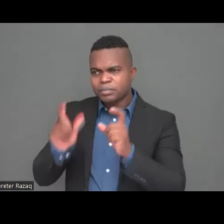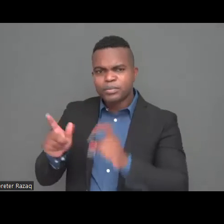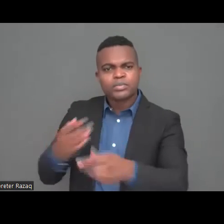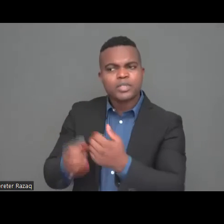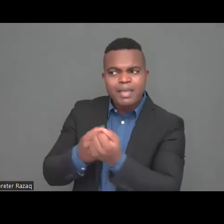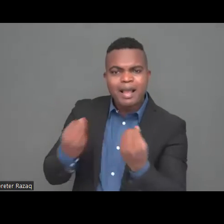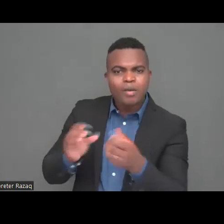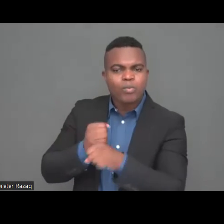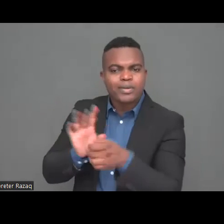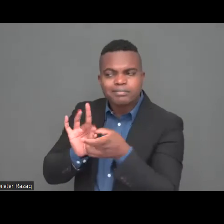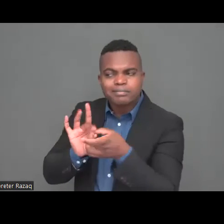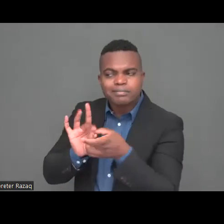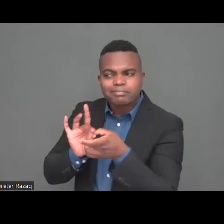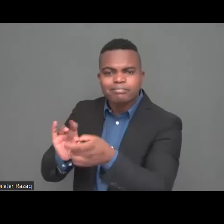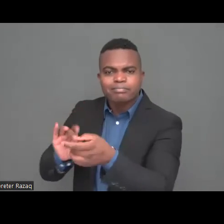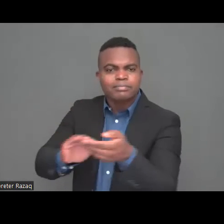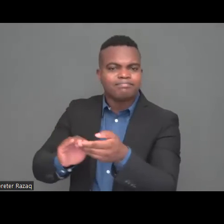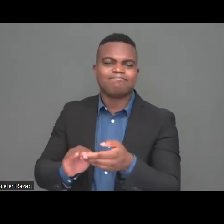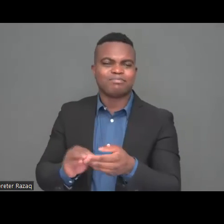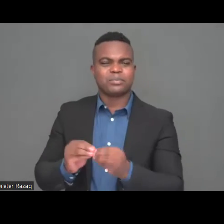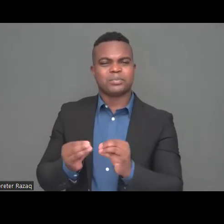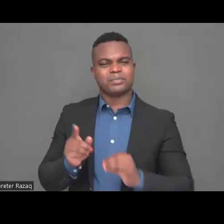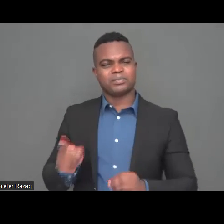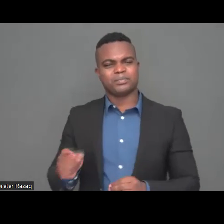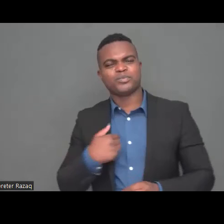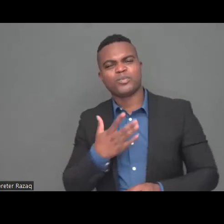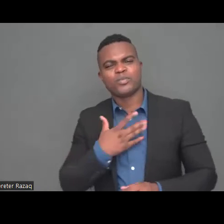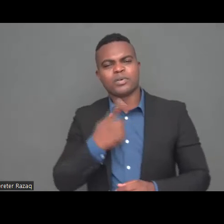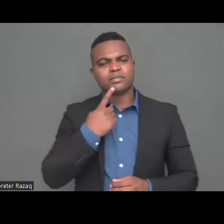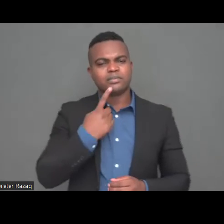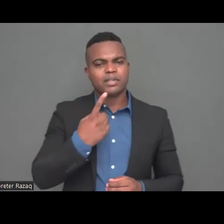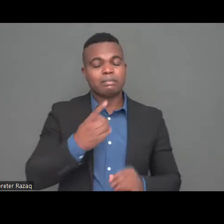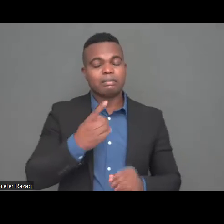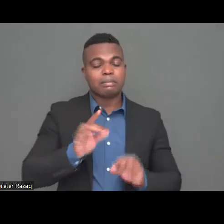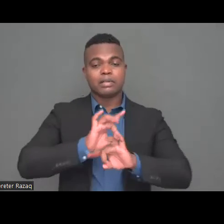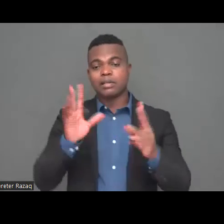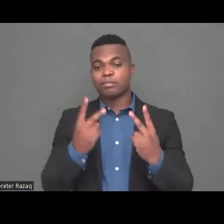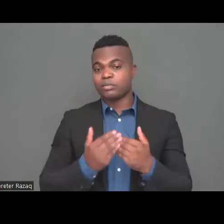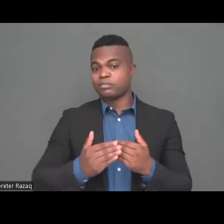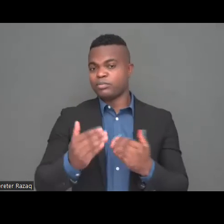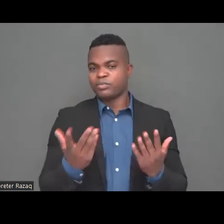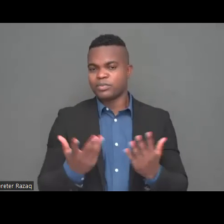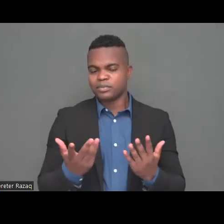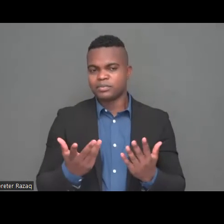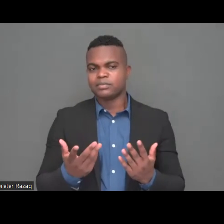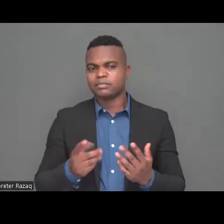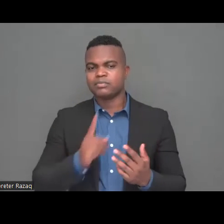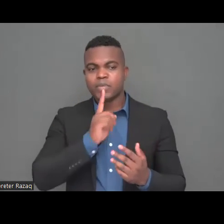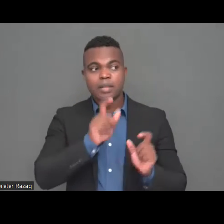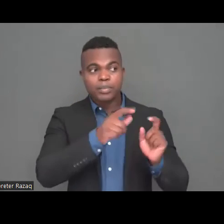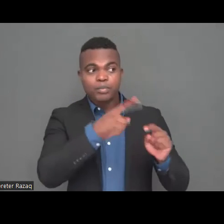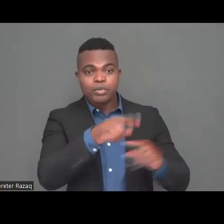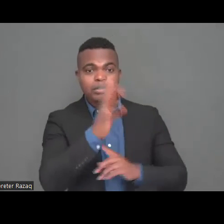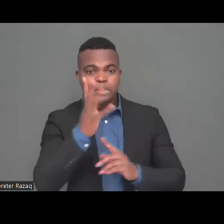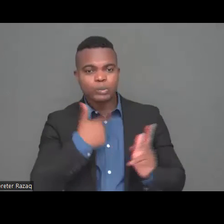it's not easy to listen to what you have to say and we're both thankful but on the other hand we see that right